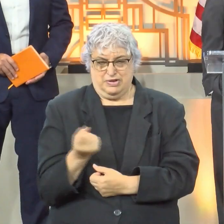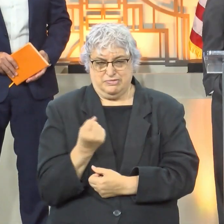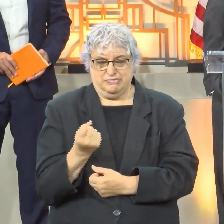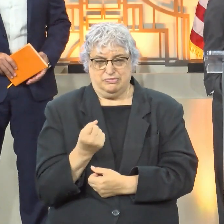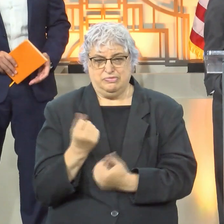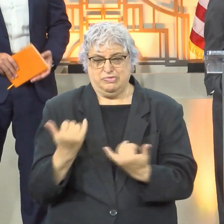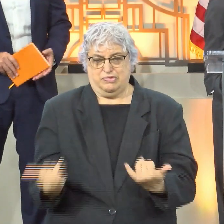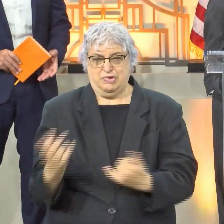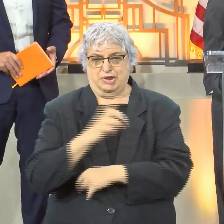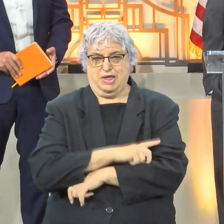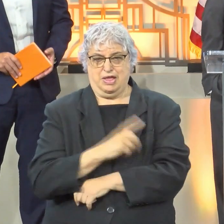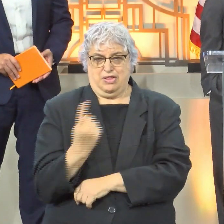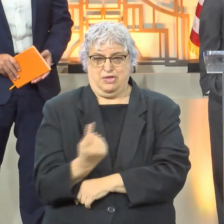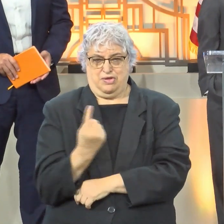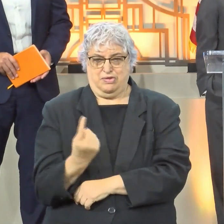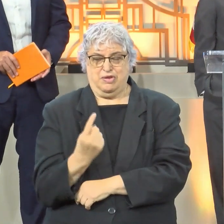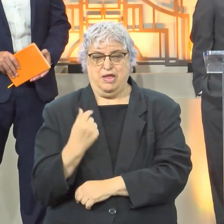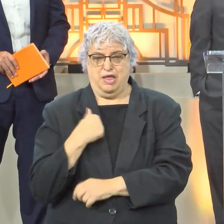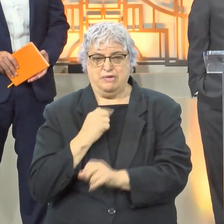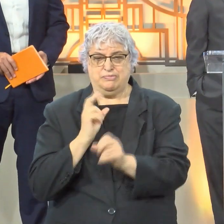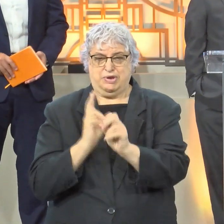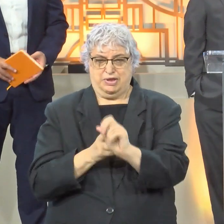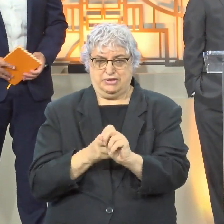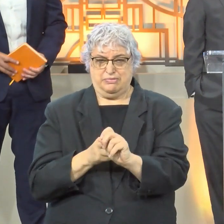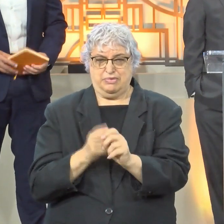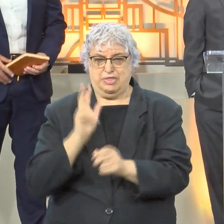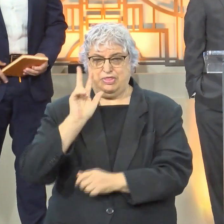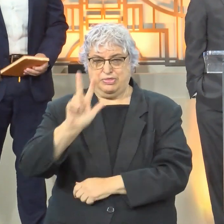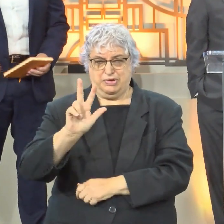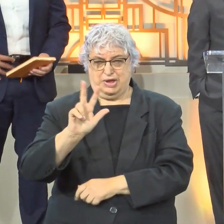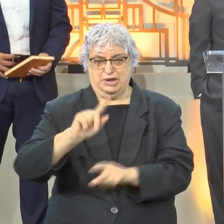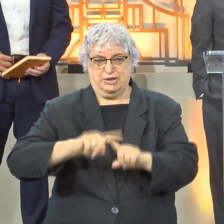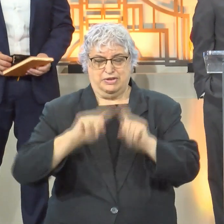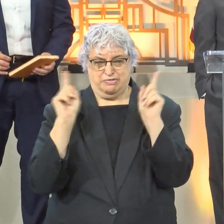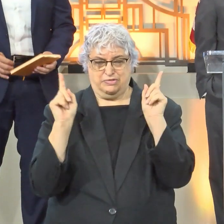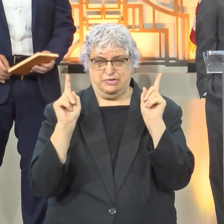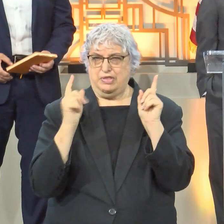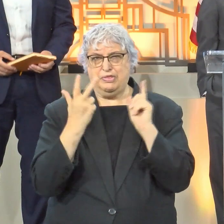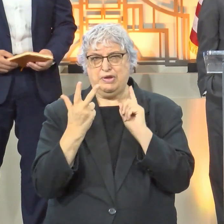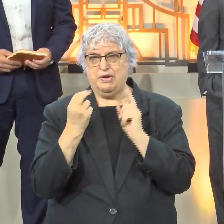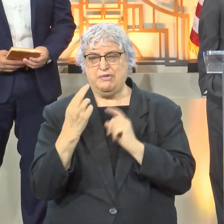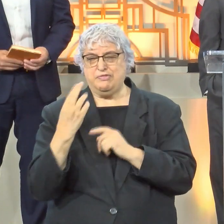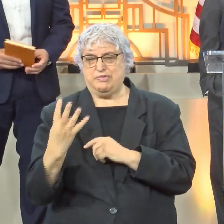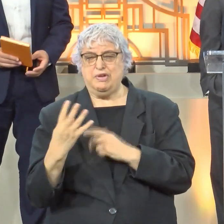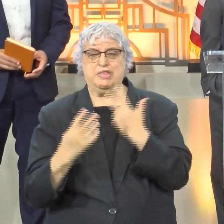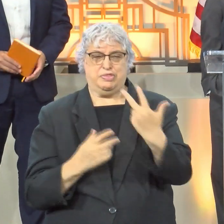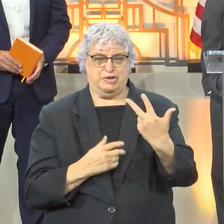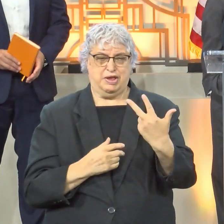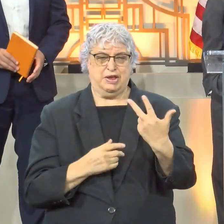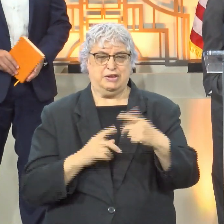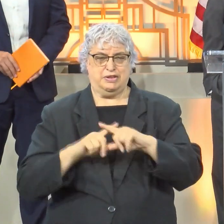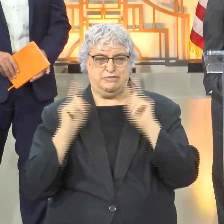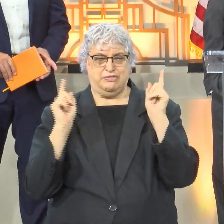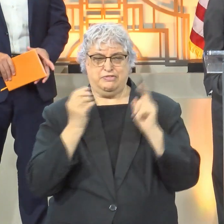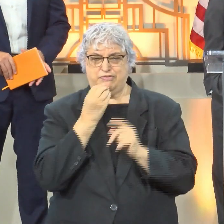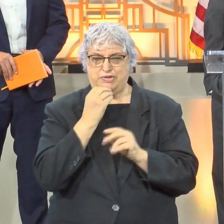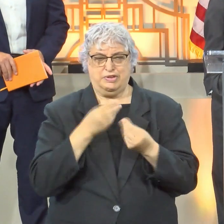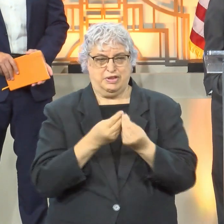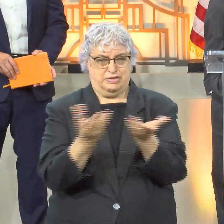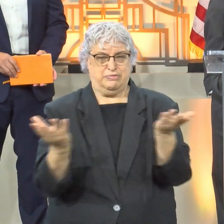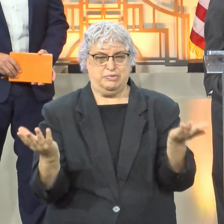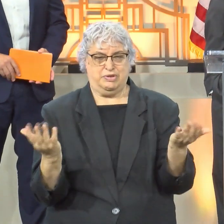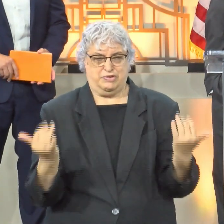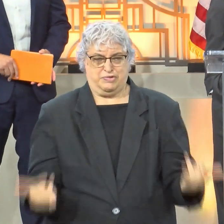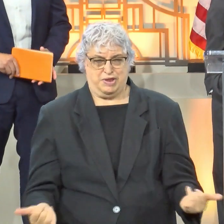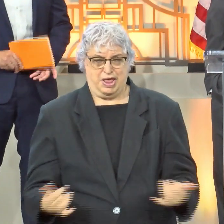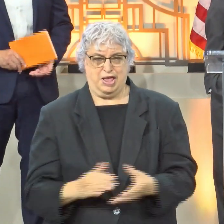Just today alone, I participated at three different, no, was it three or four, three different food distributions